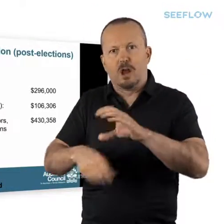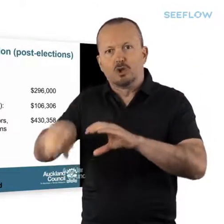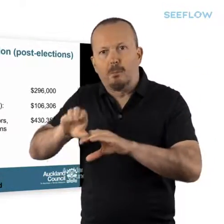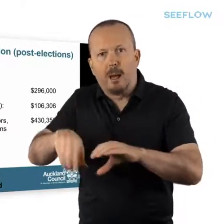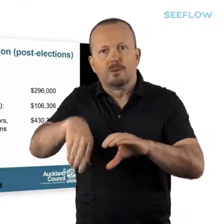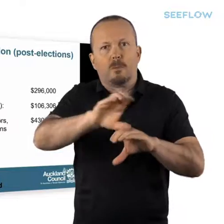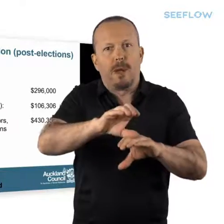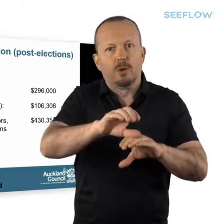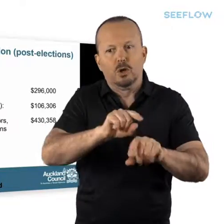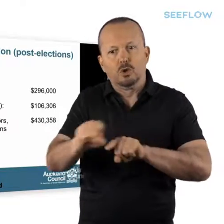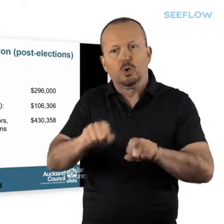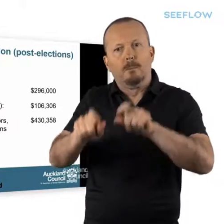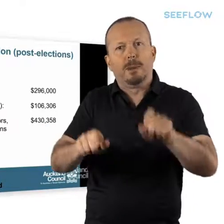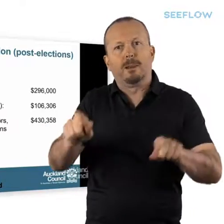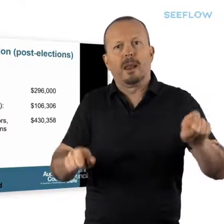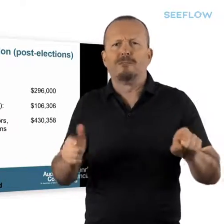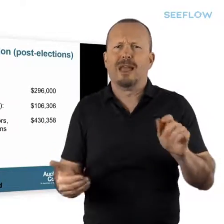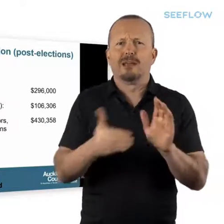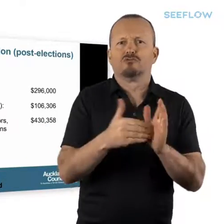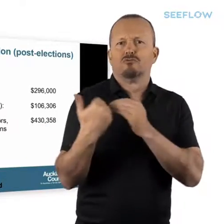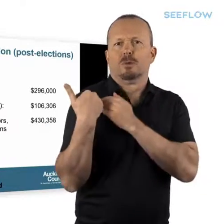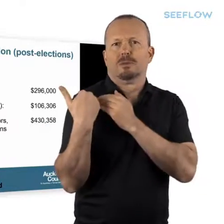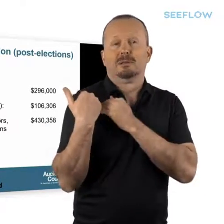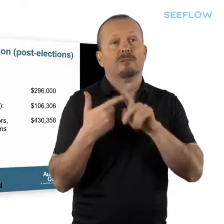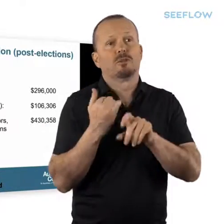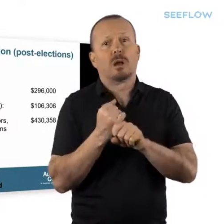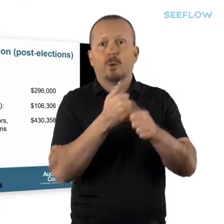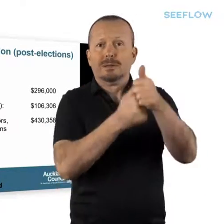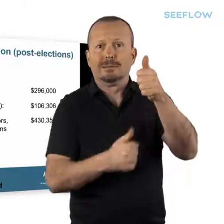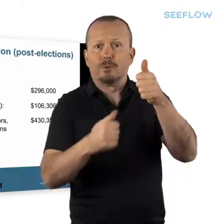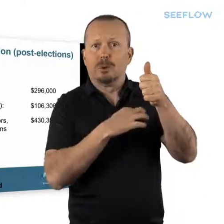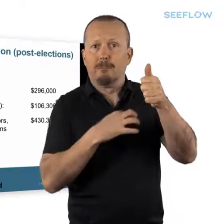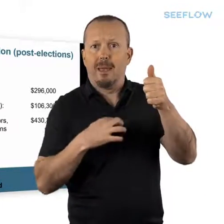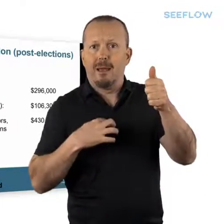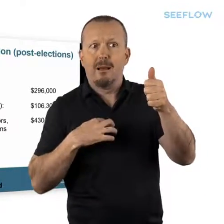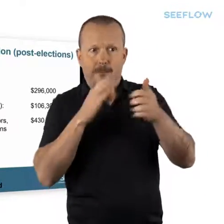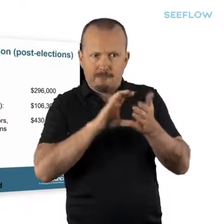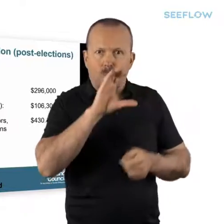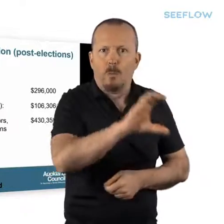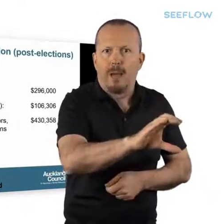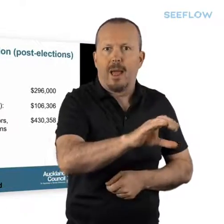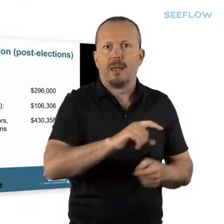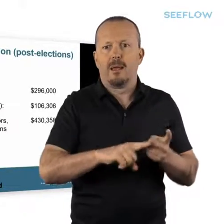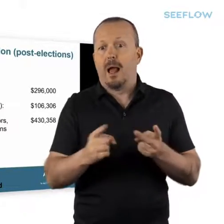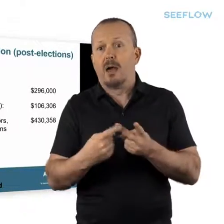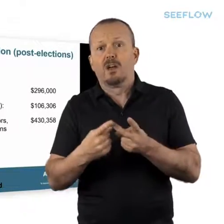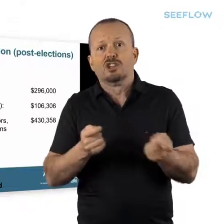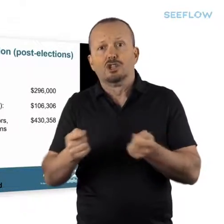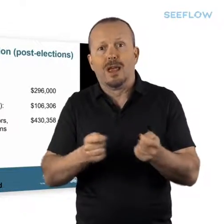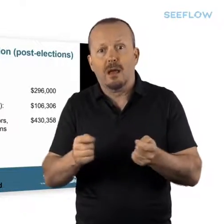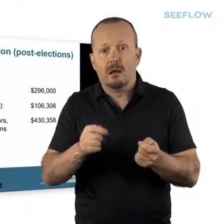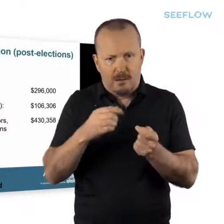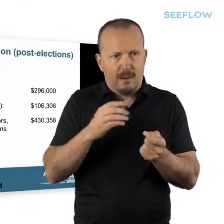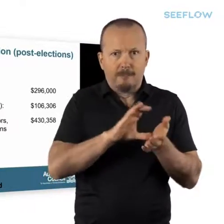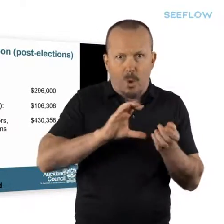of extra responsibilities. And that includes the deputy mayor, it includes all councillors if they want to allocate more to